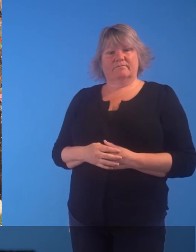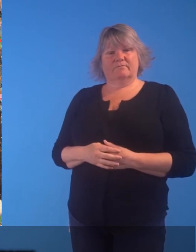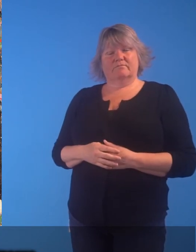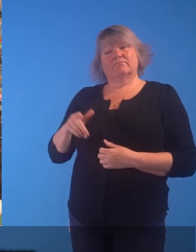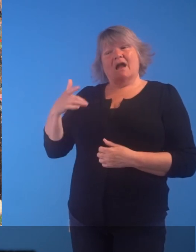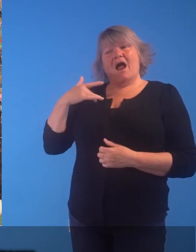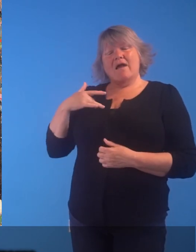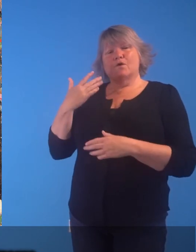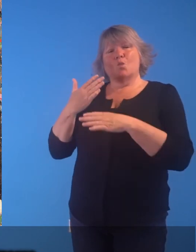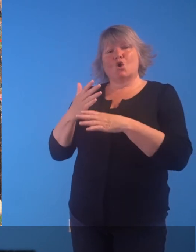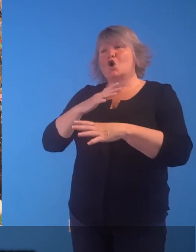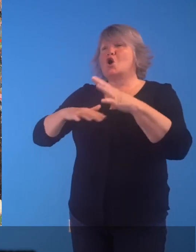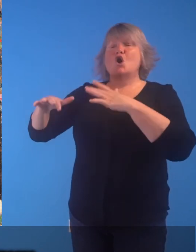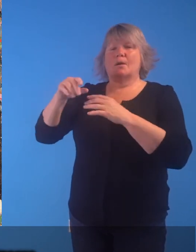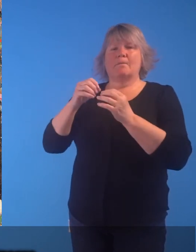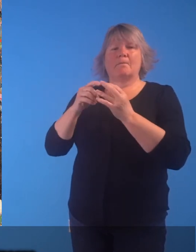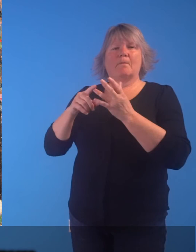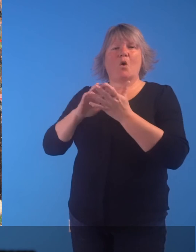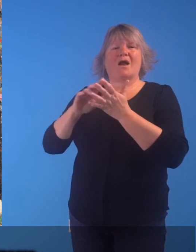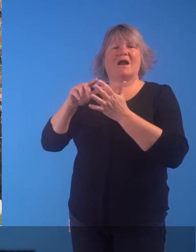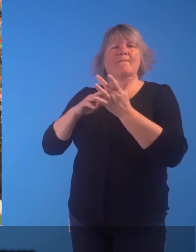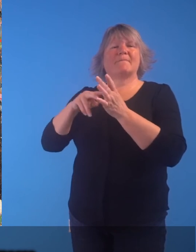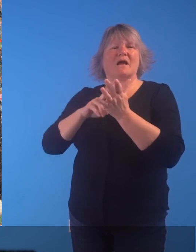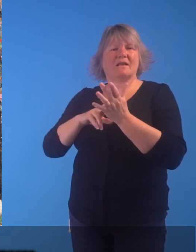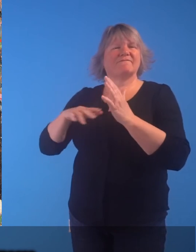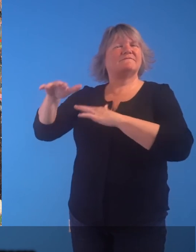Living and working in the Bohemian environment of Montparnasse,